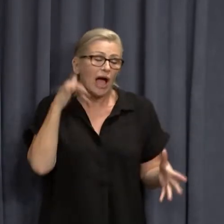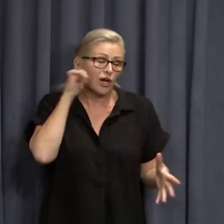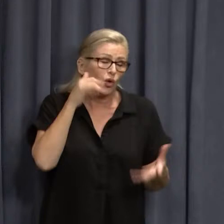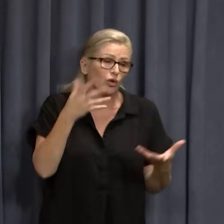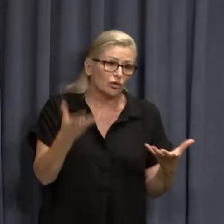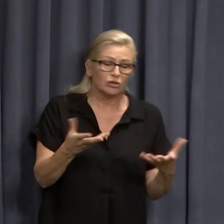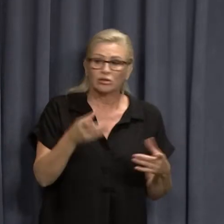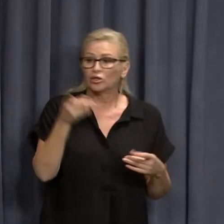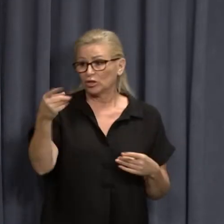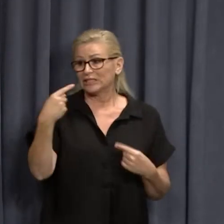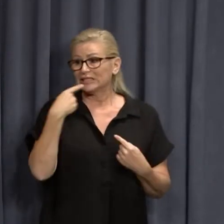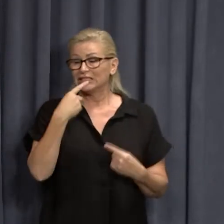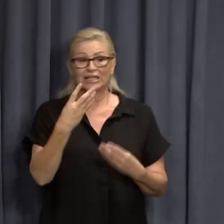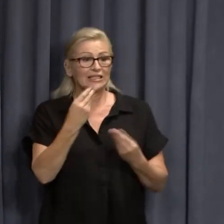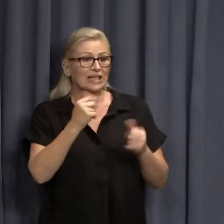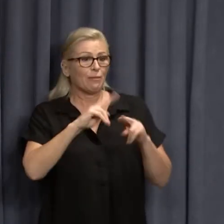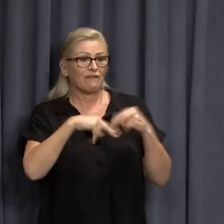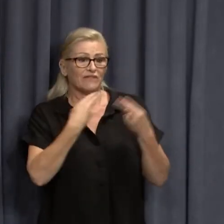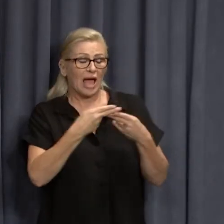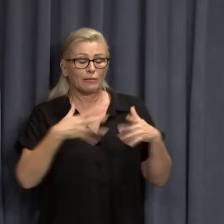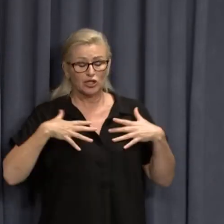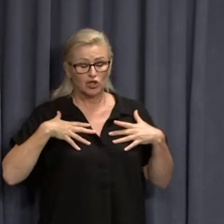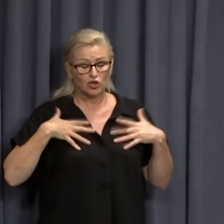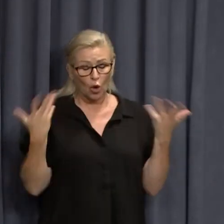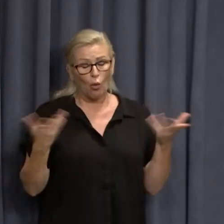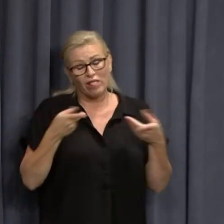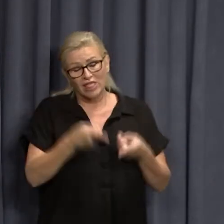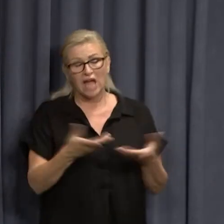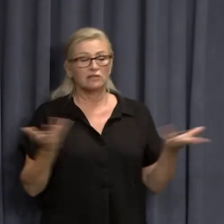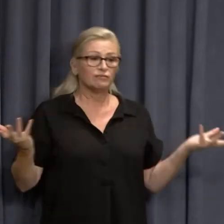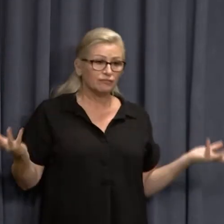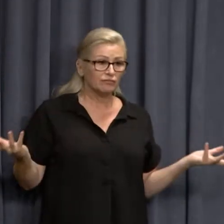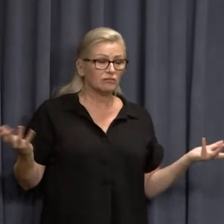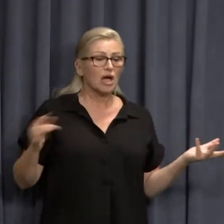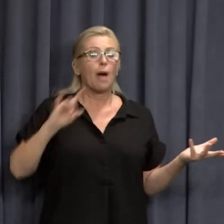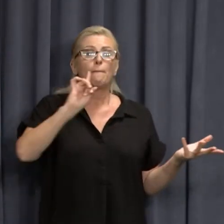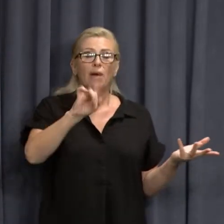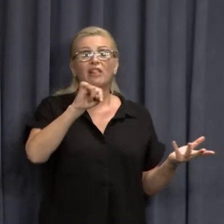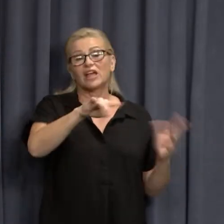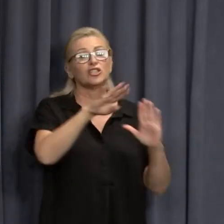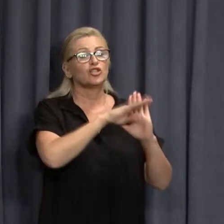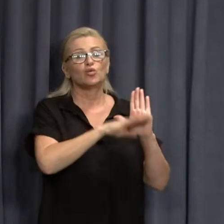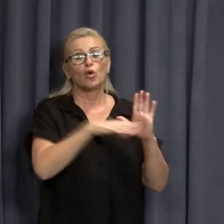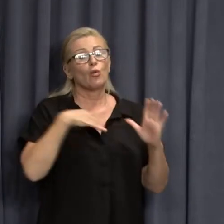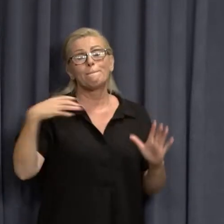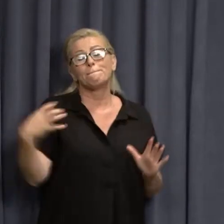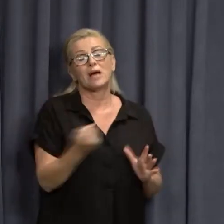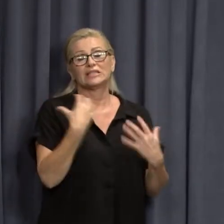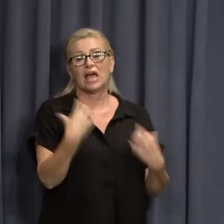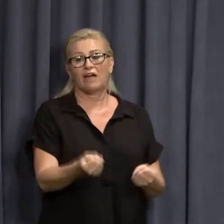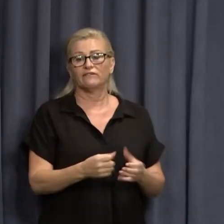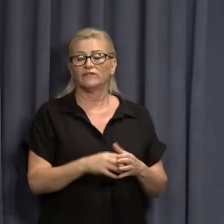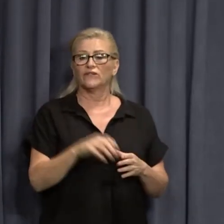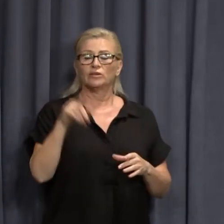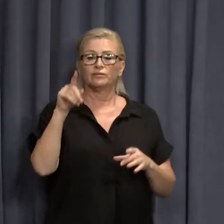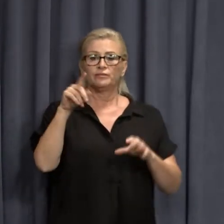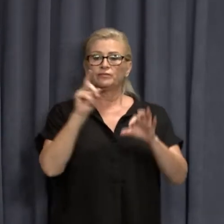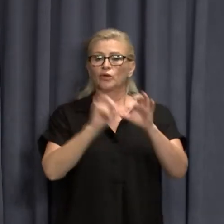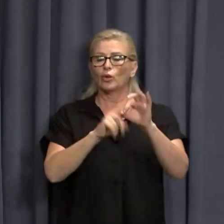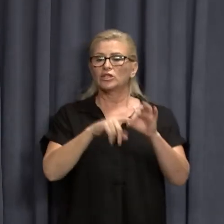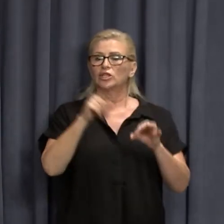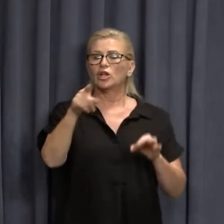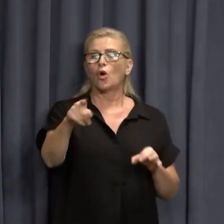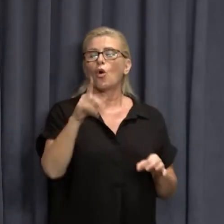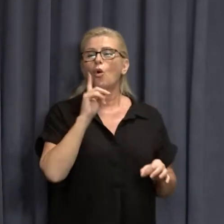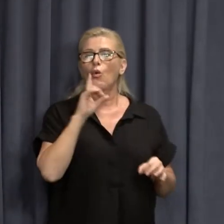as you identified, won't want to do. But unfortunately, that's the rule we've got to put in place at this point in time. Other than vaccines, what actually